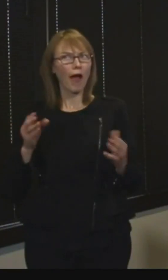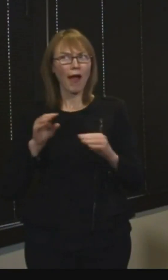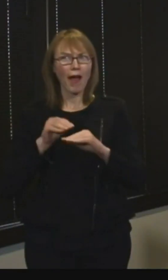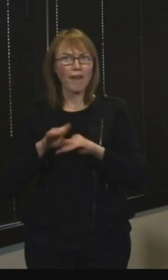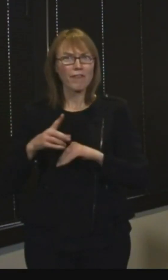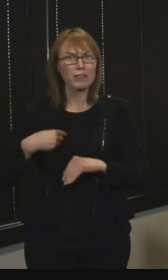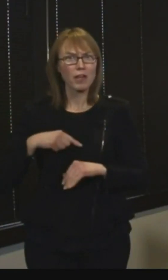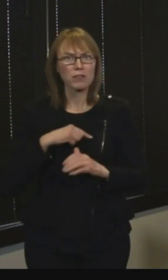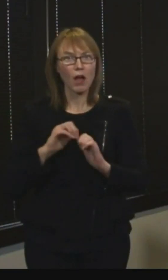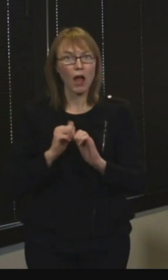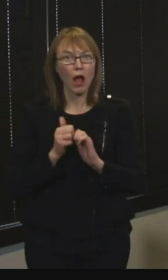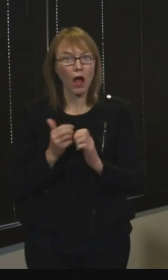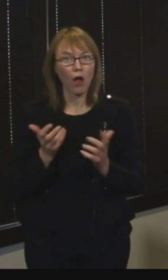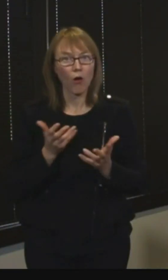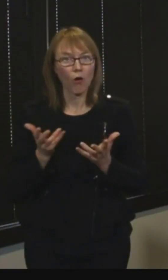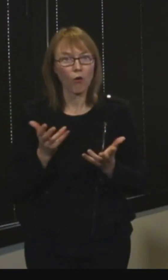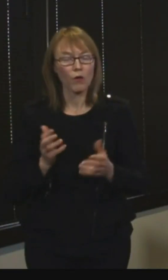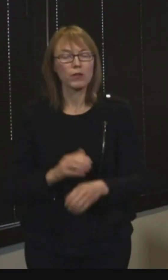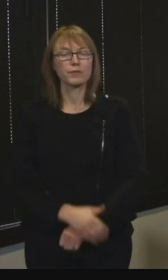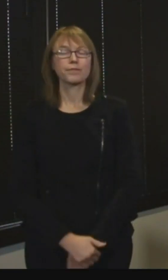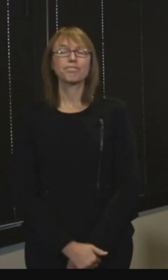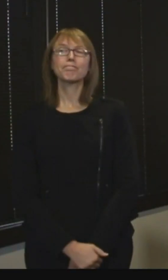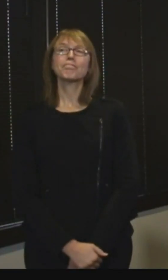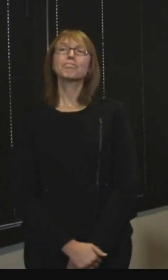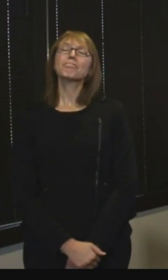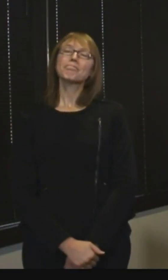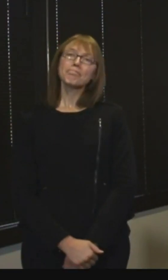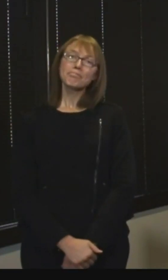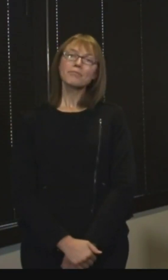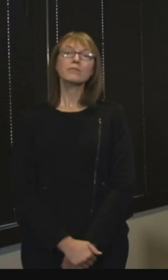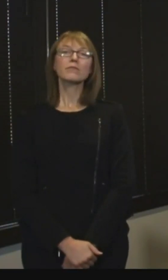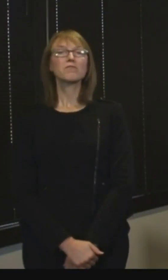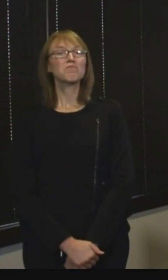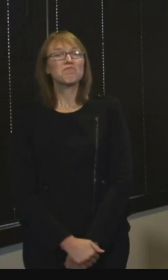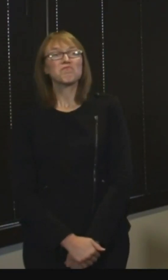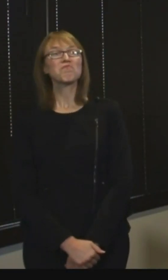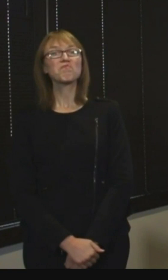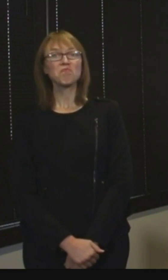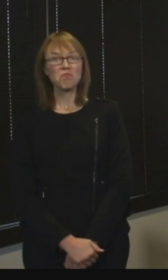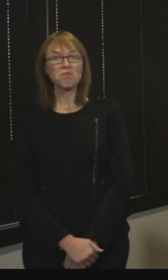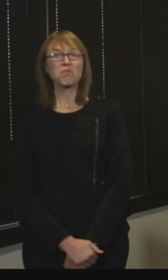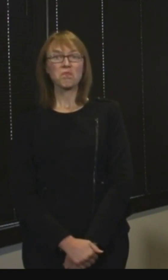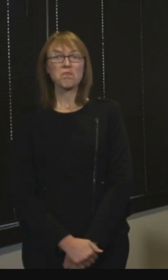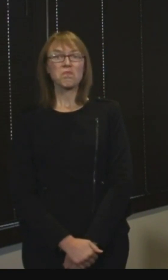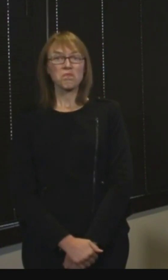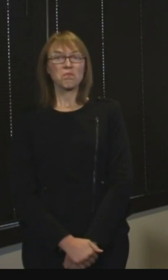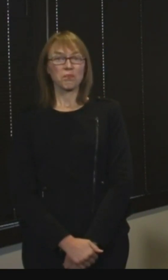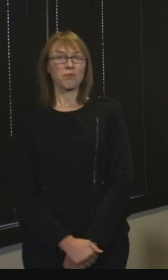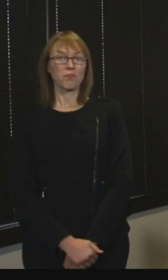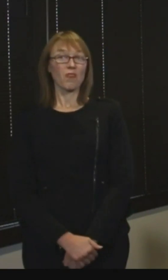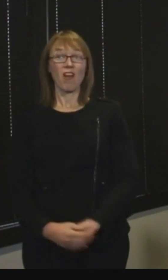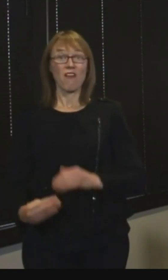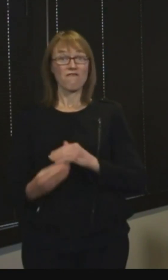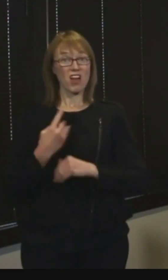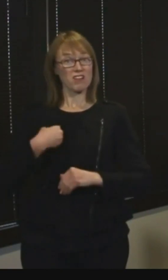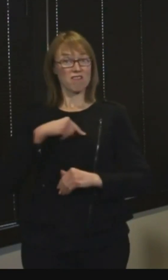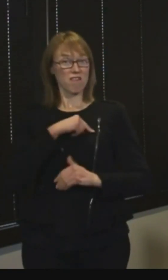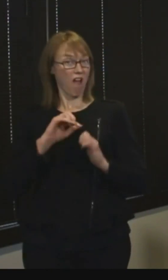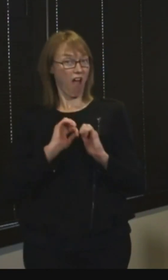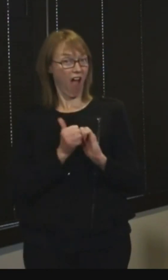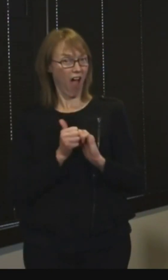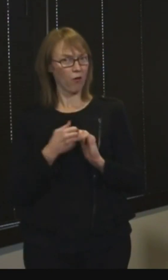The way that it really affects us is that we have to be even more cognizant than we are now about